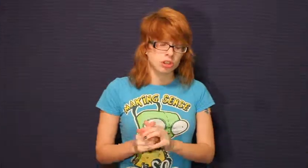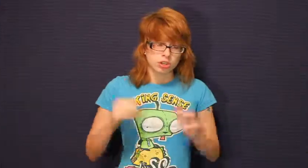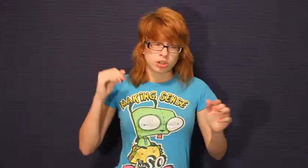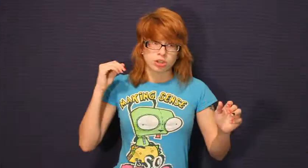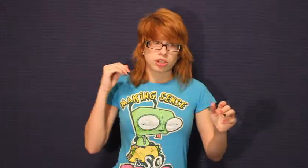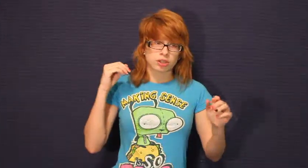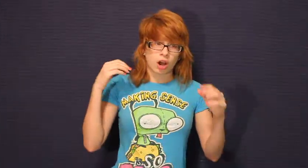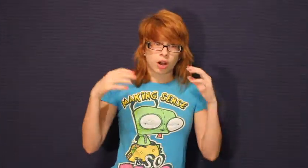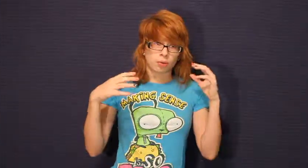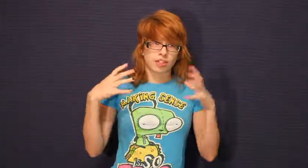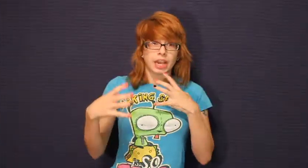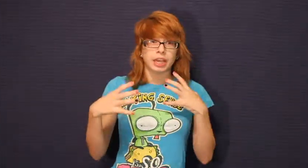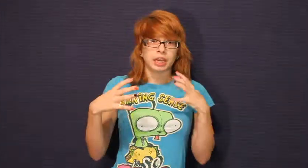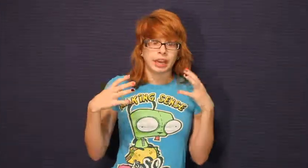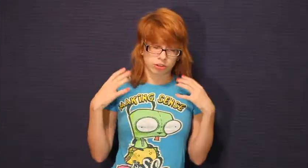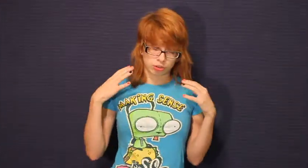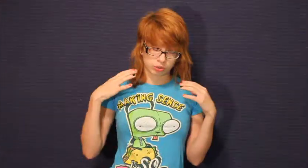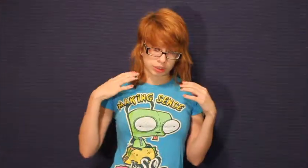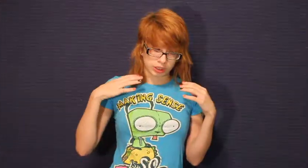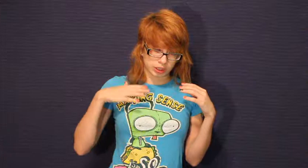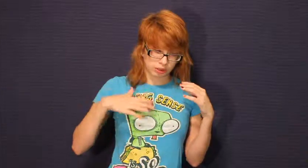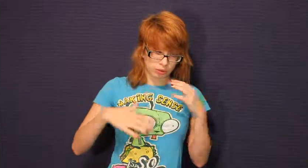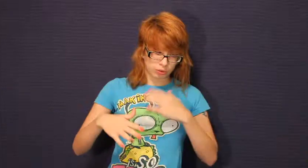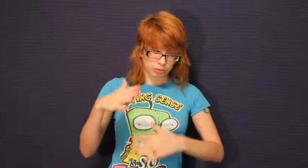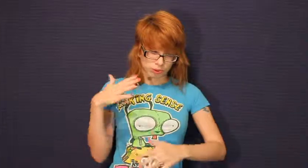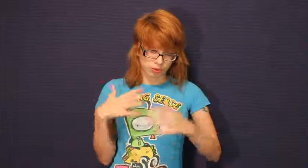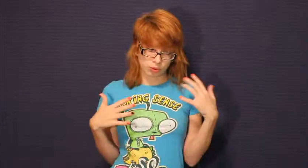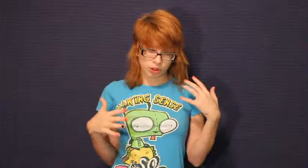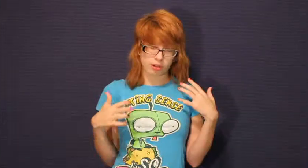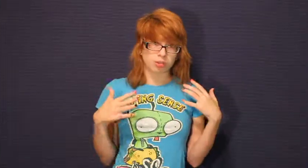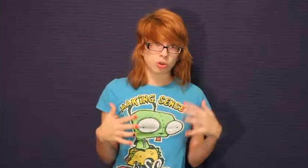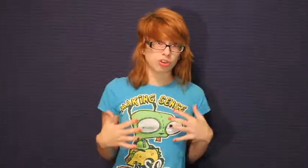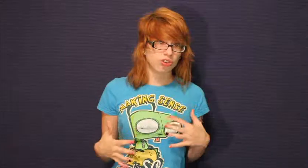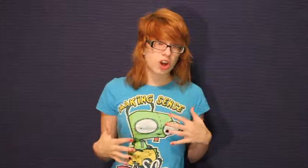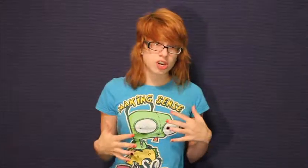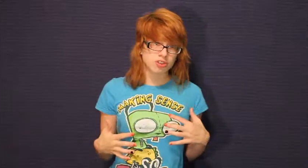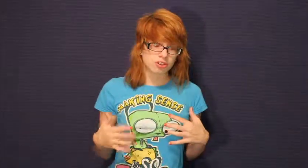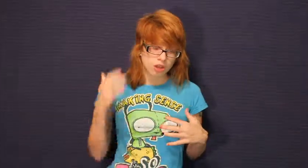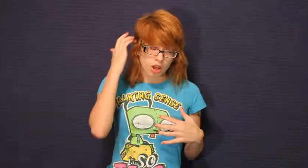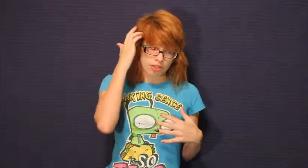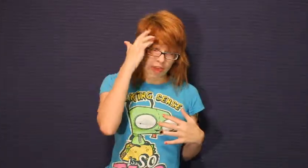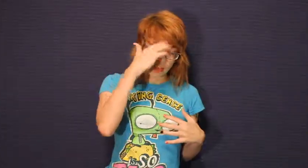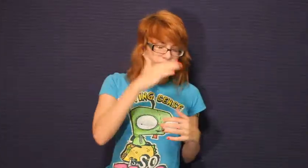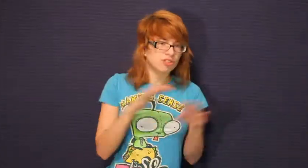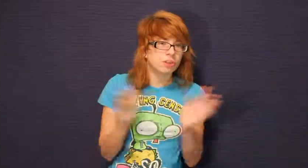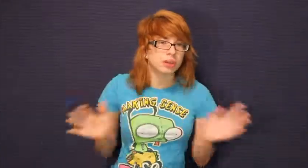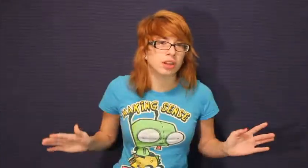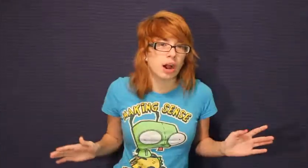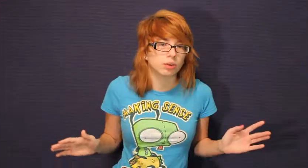when they actually do the ritual of kosher slaughters, that it shouldn't be allowed.